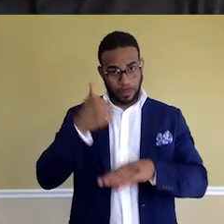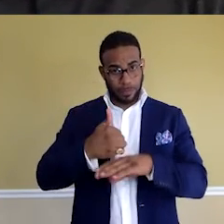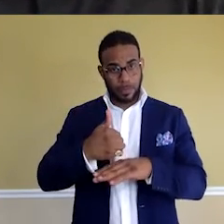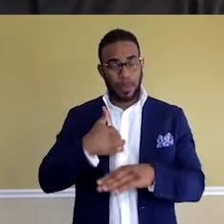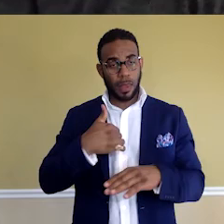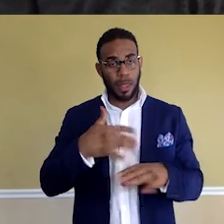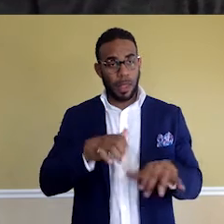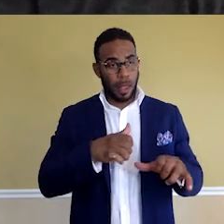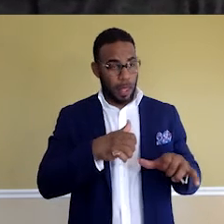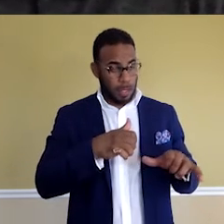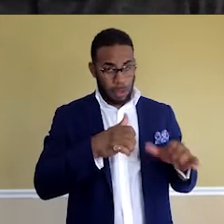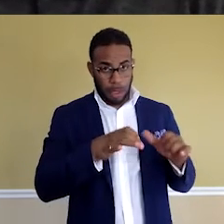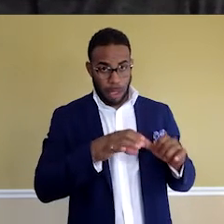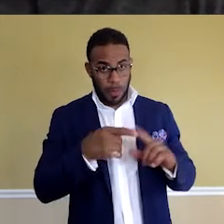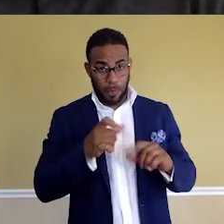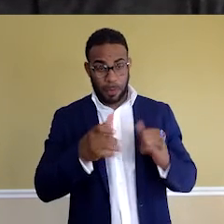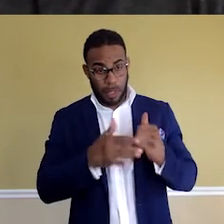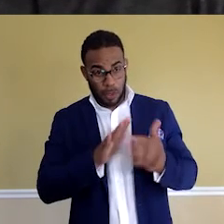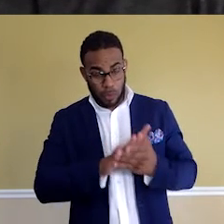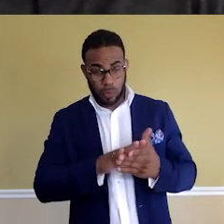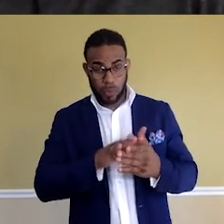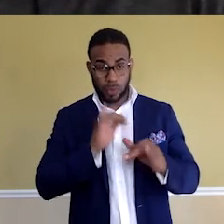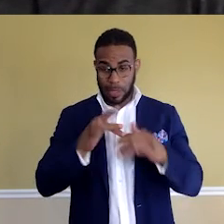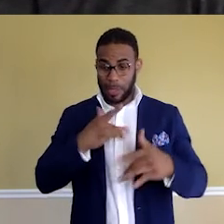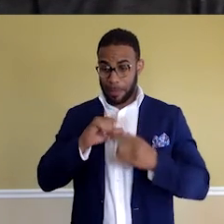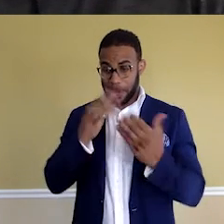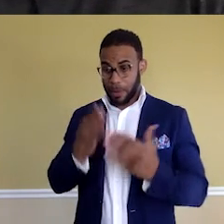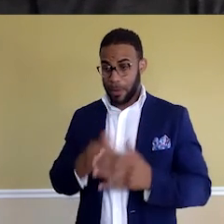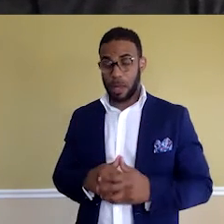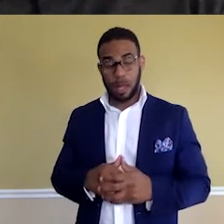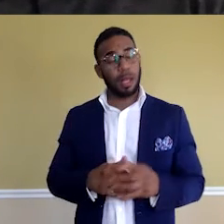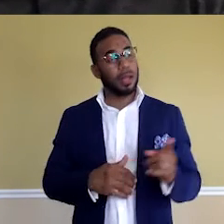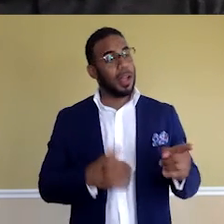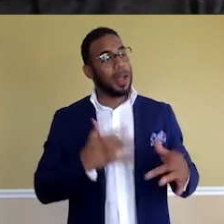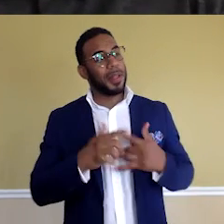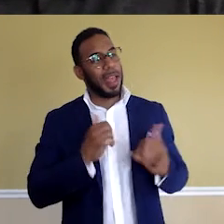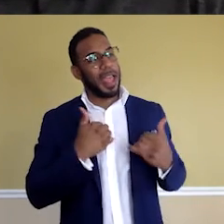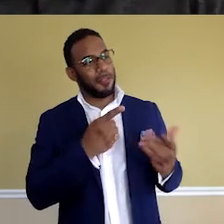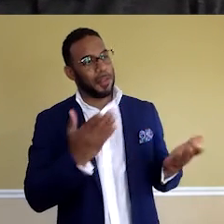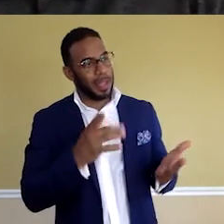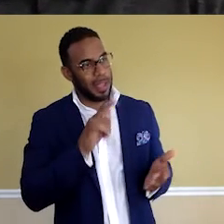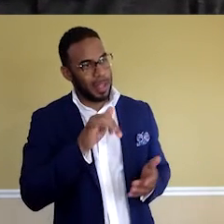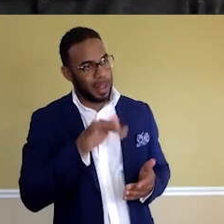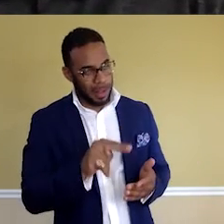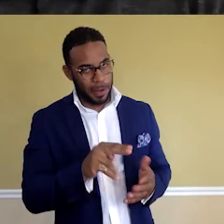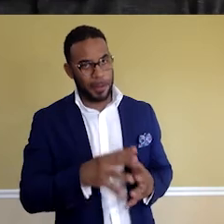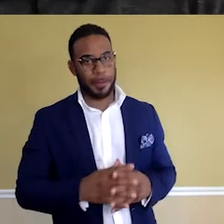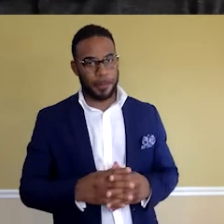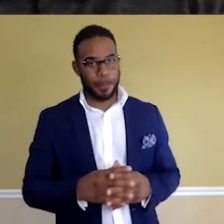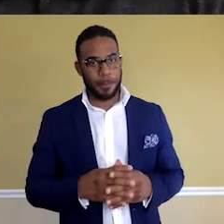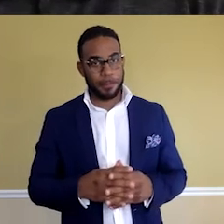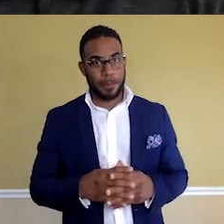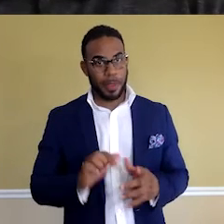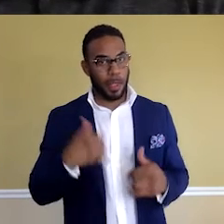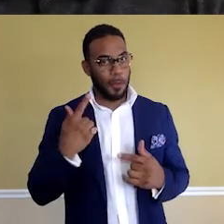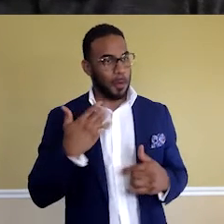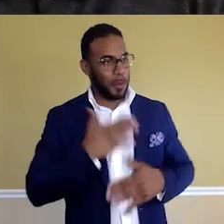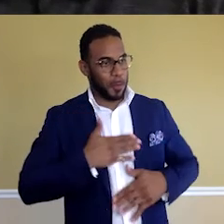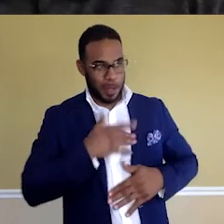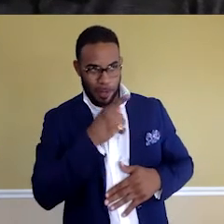universities, and excited to be here. I'm so excited to have you, Laren. You know, I've always appreciated you, so thank you